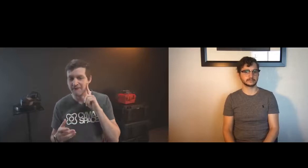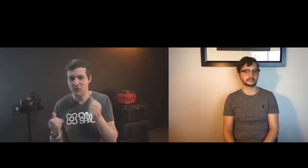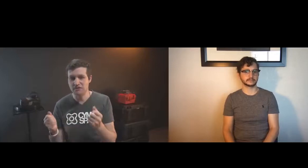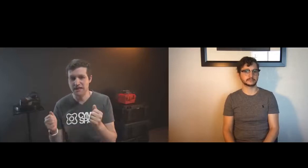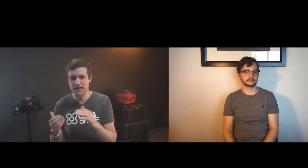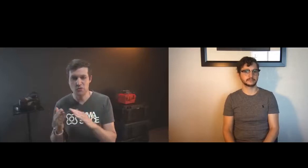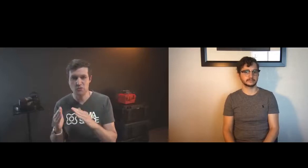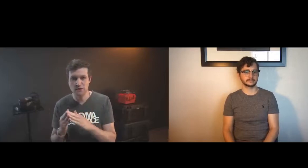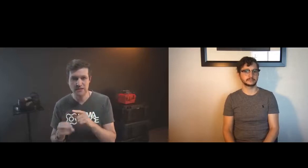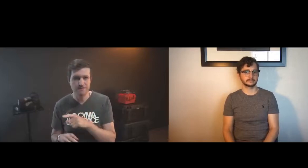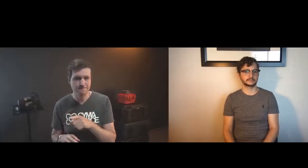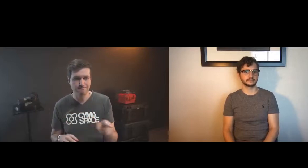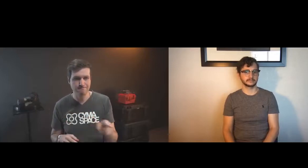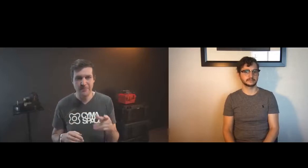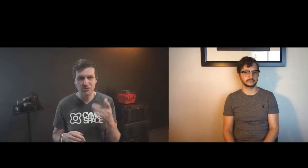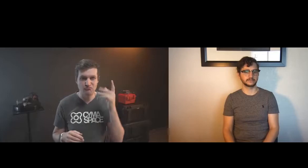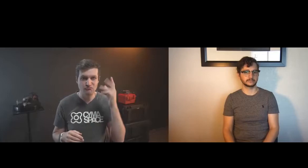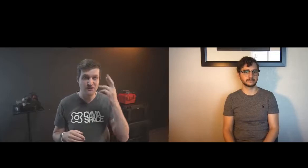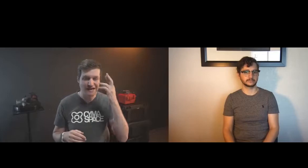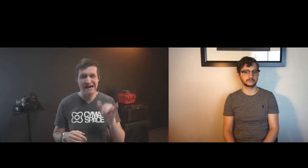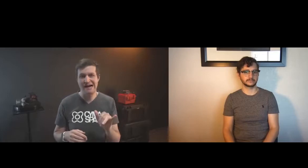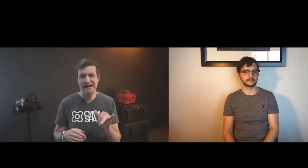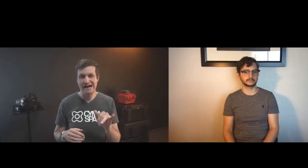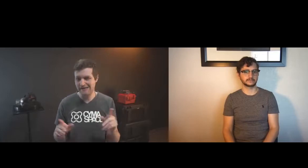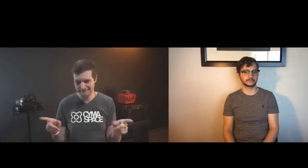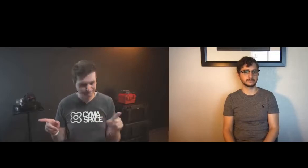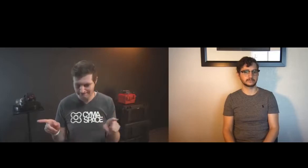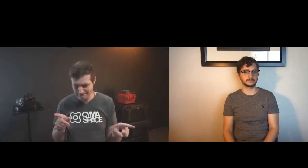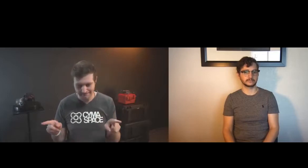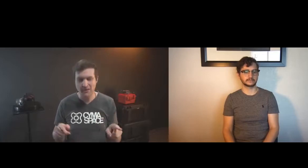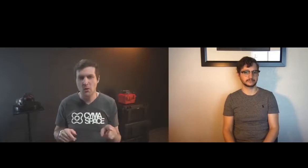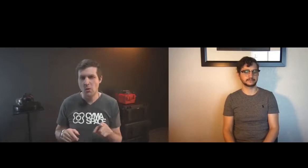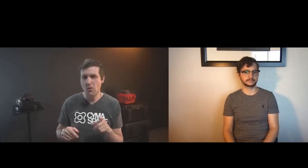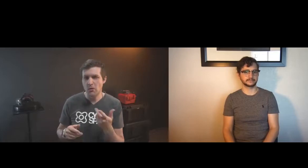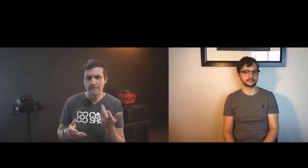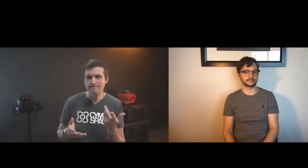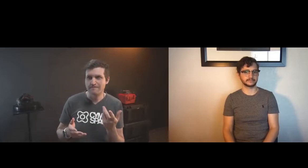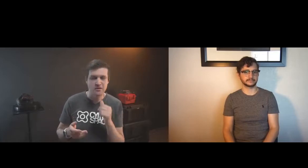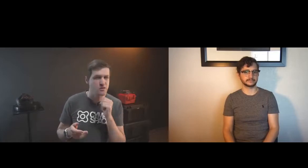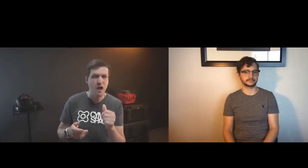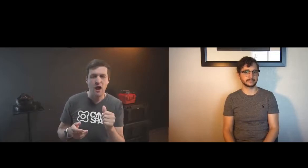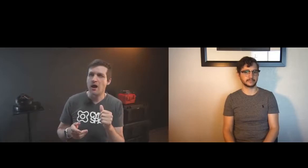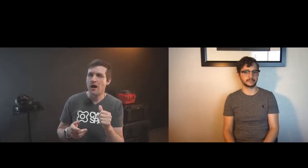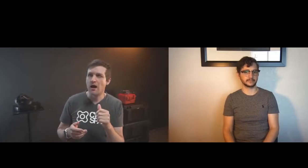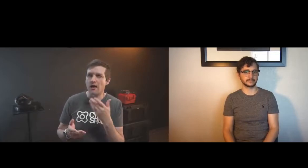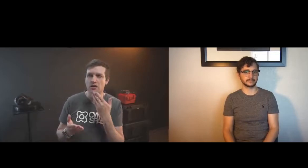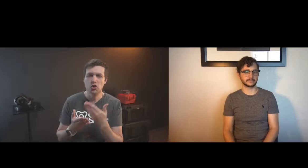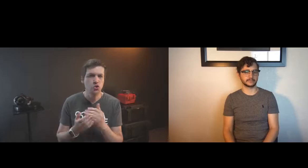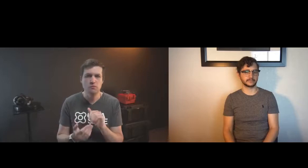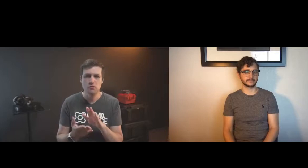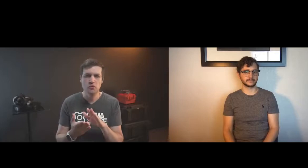not experts when it comes to deaf and signing communities and they're realizing that they need the expertise